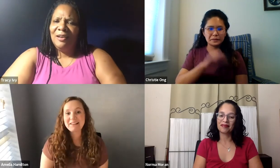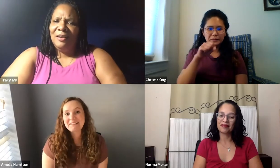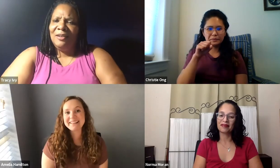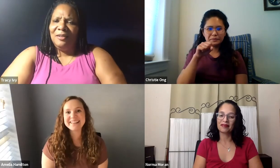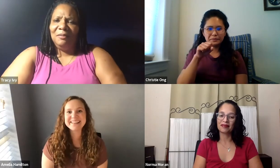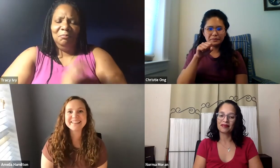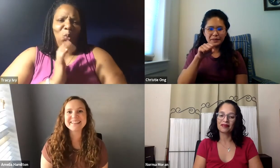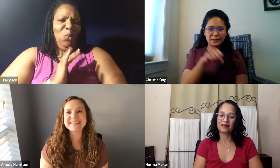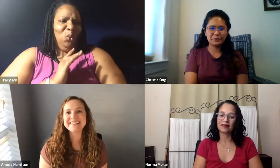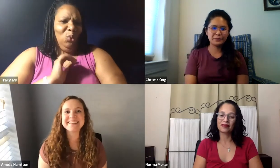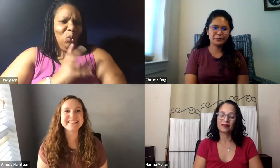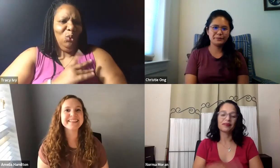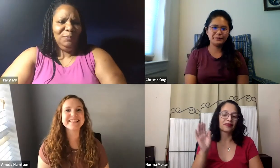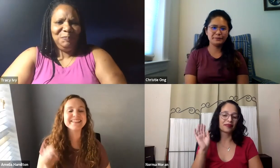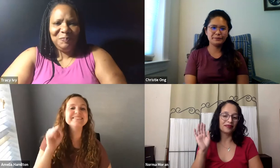way for students to get involved with alumni.